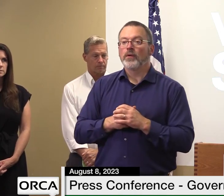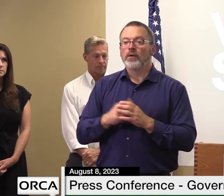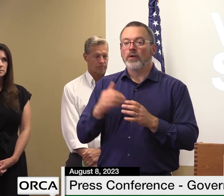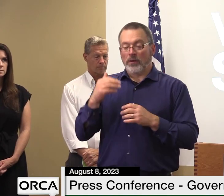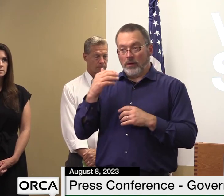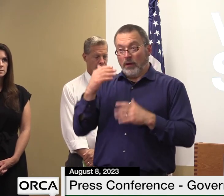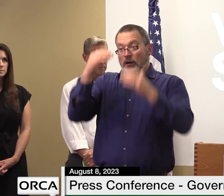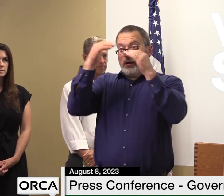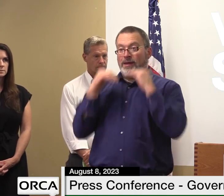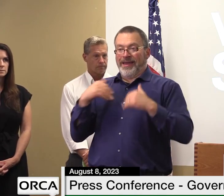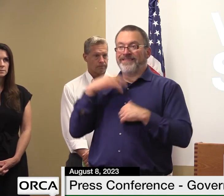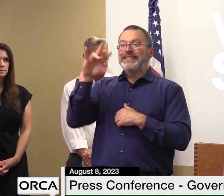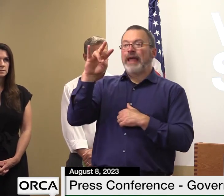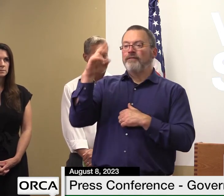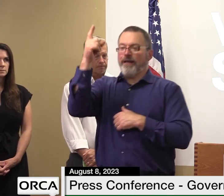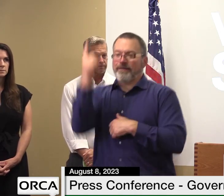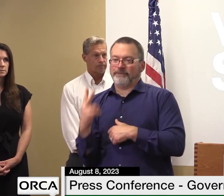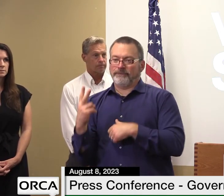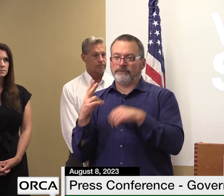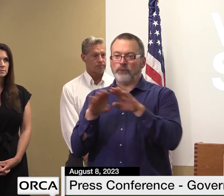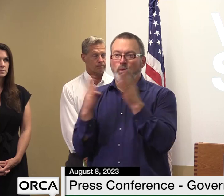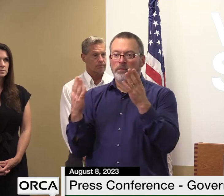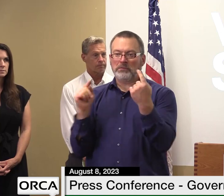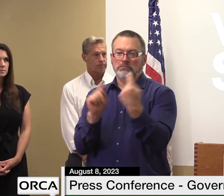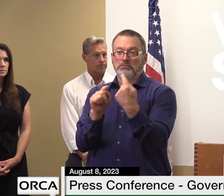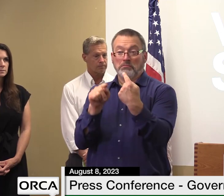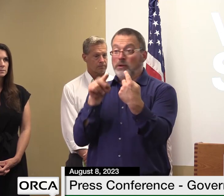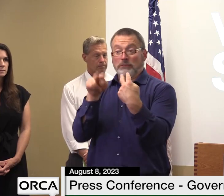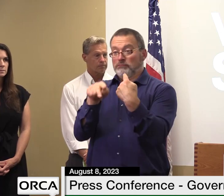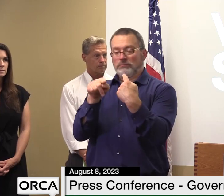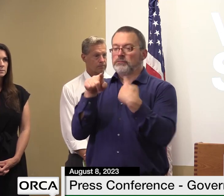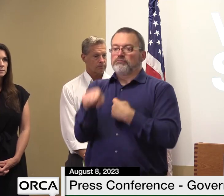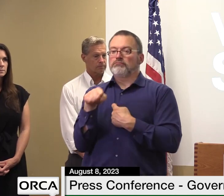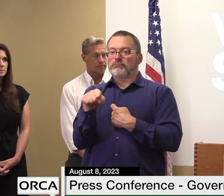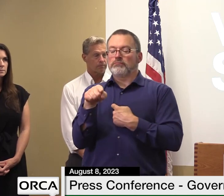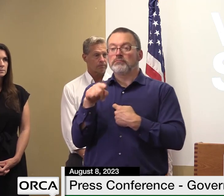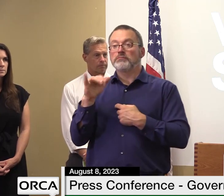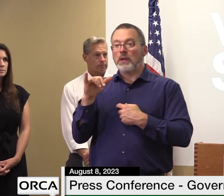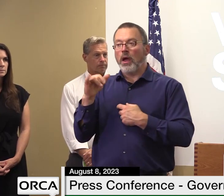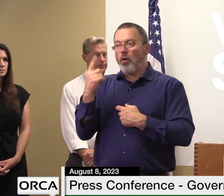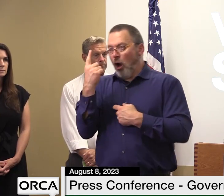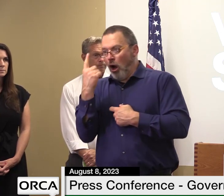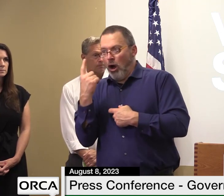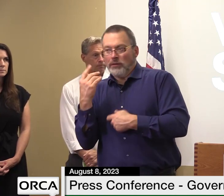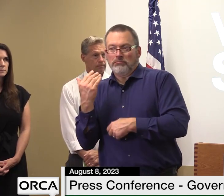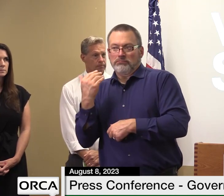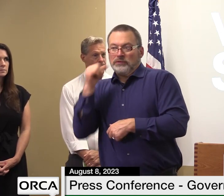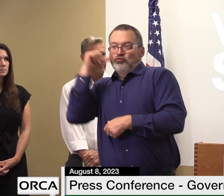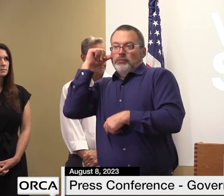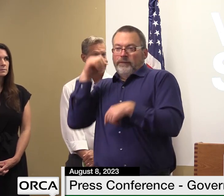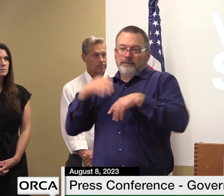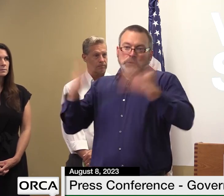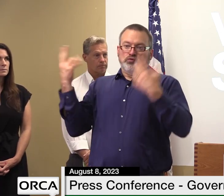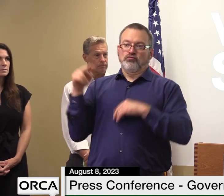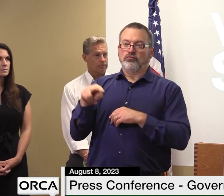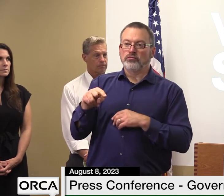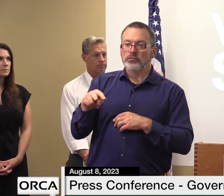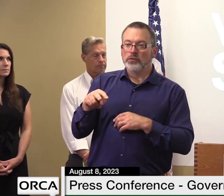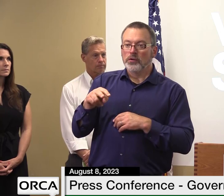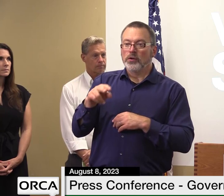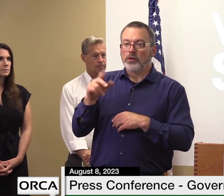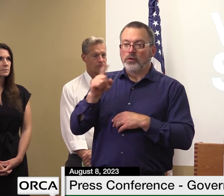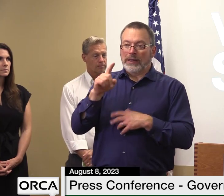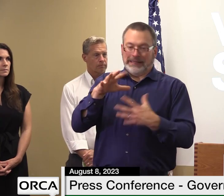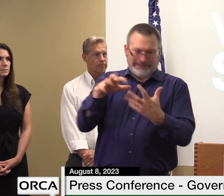one road was reopened yesterday yesterday from damage caused by the